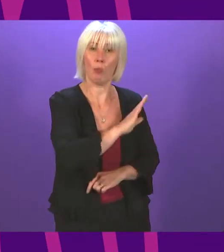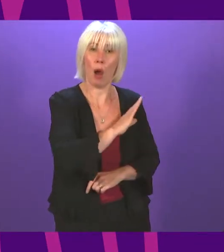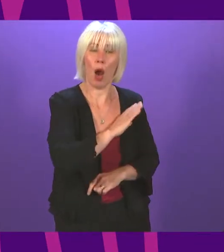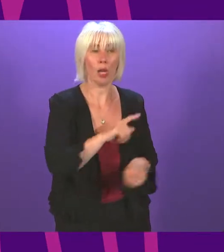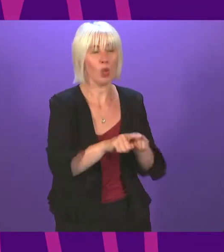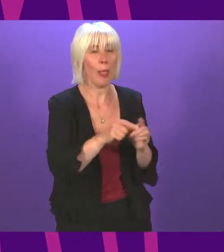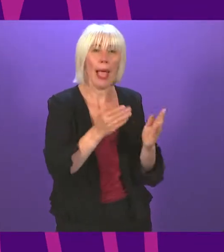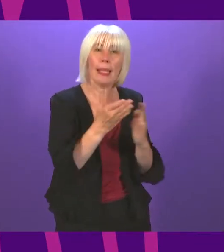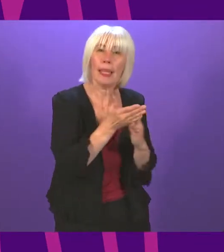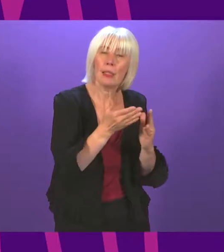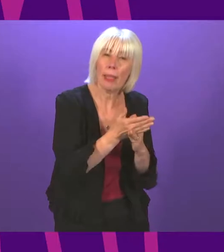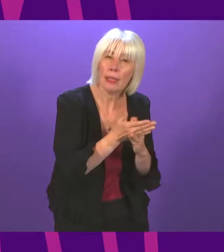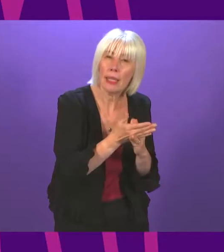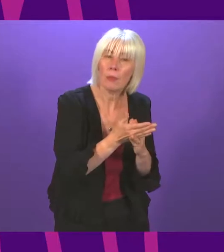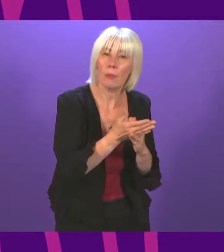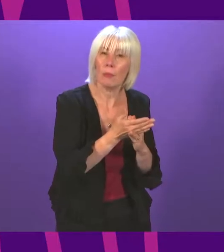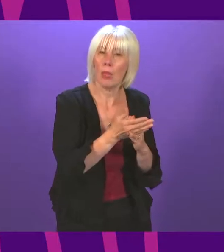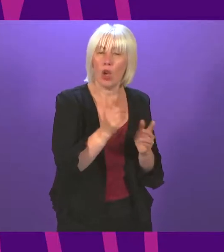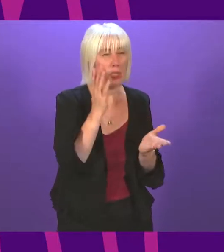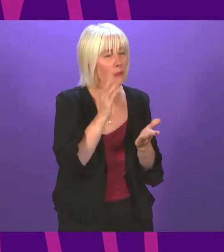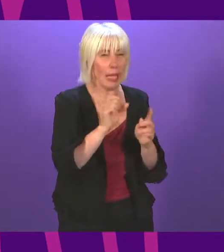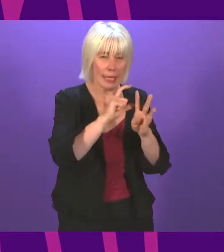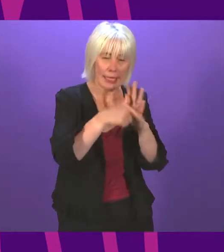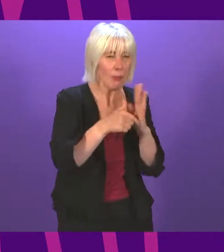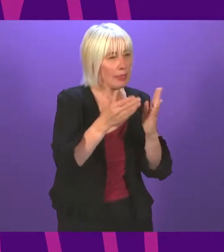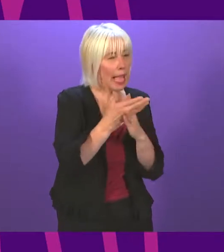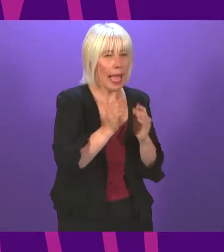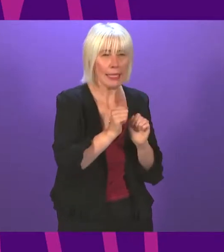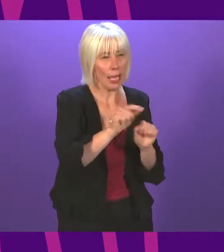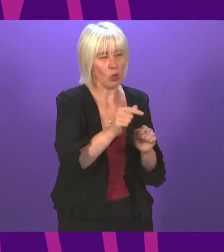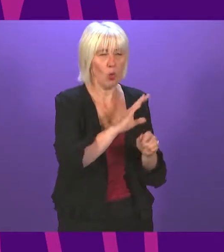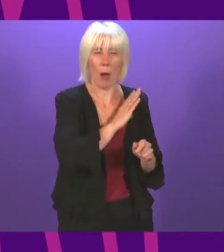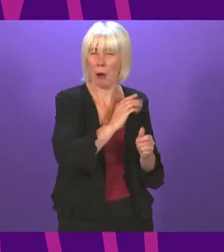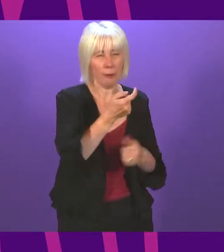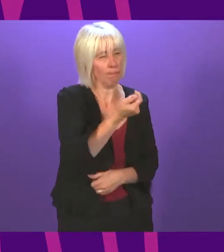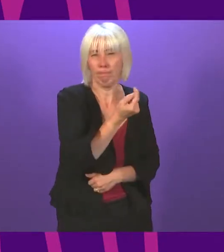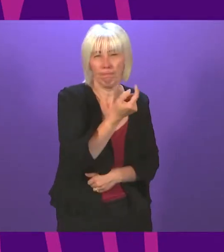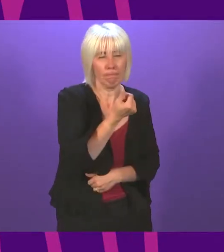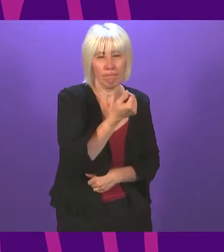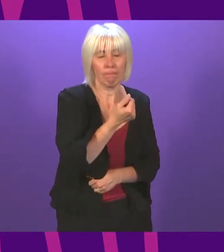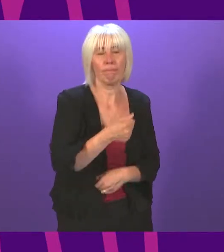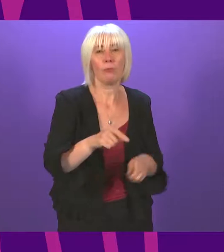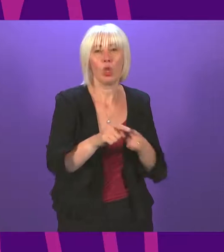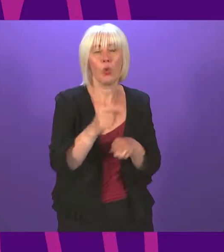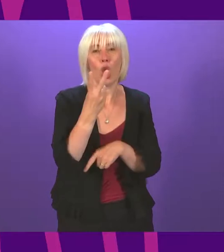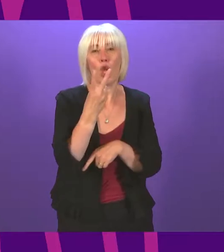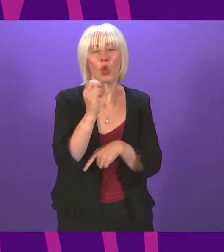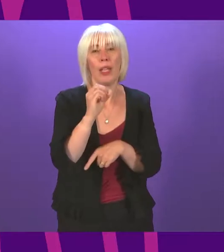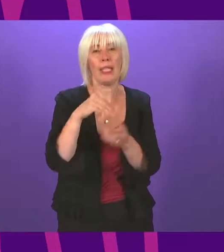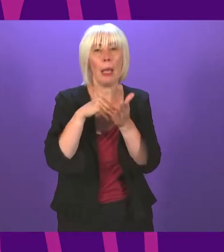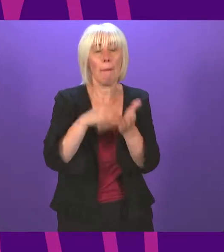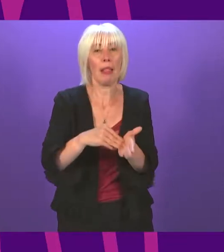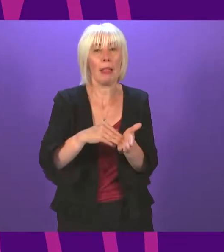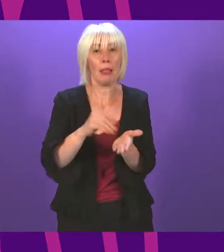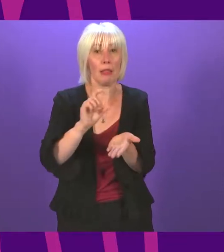accessibility. I think there real questions about disabled access to a lot of their parks as well. I also think the £20 million investment in summer